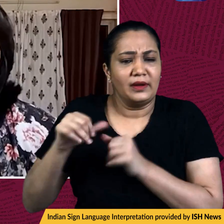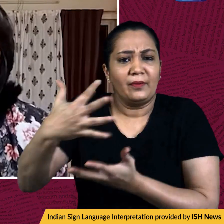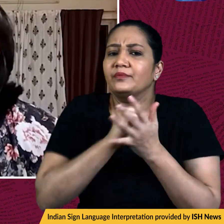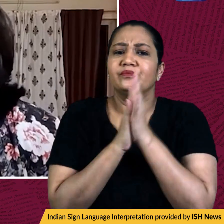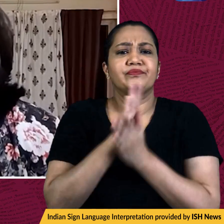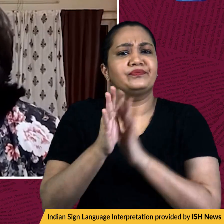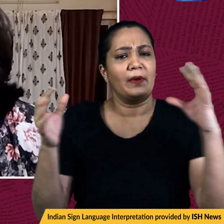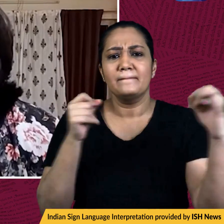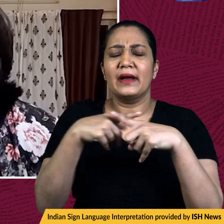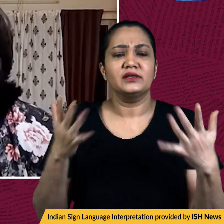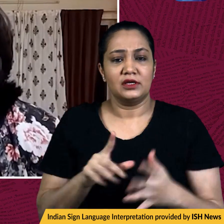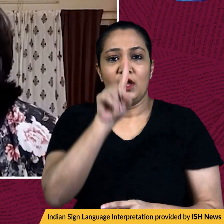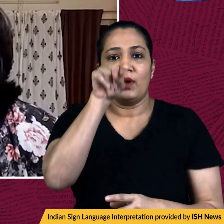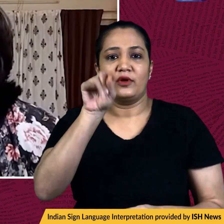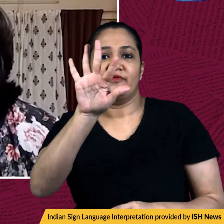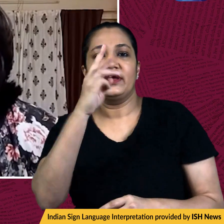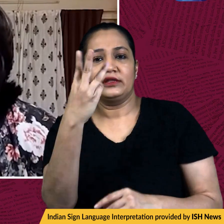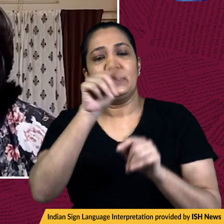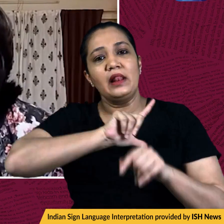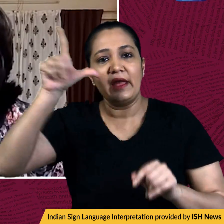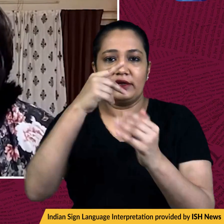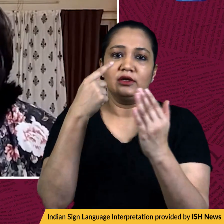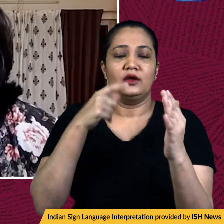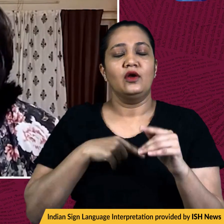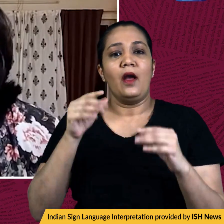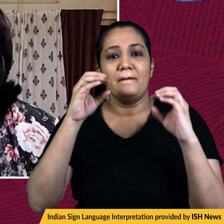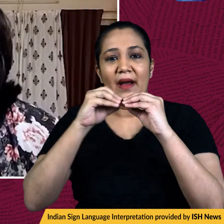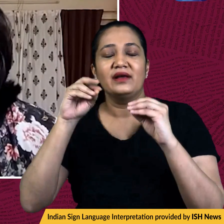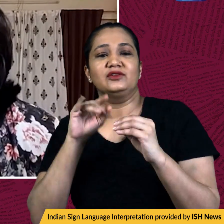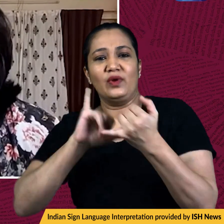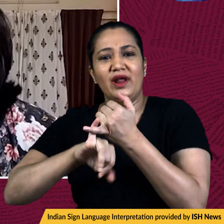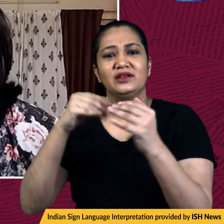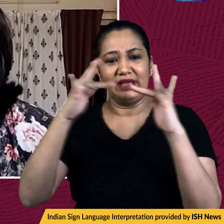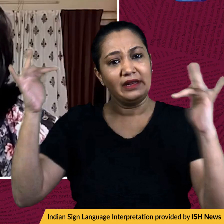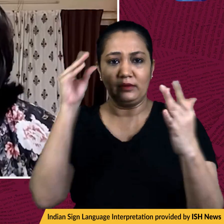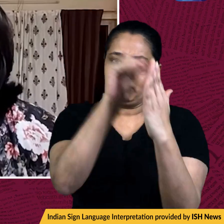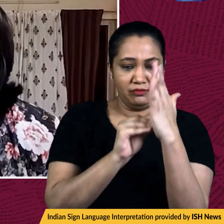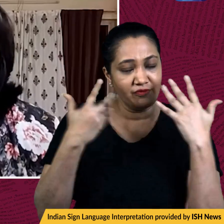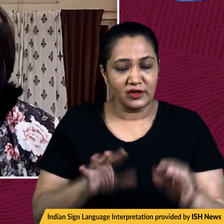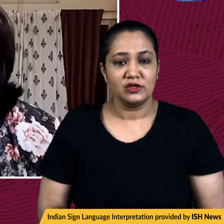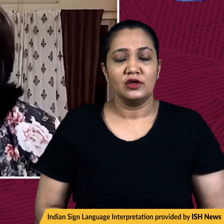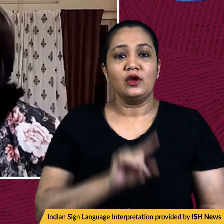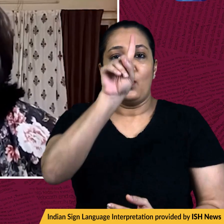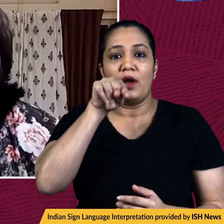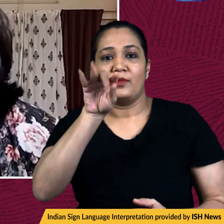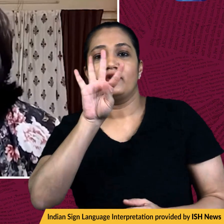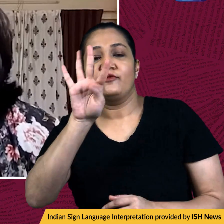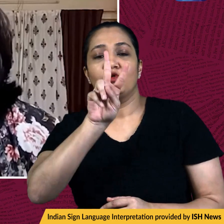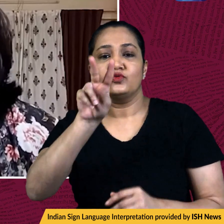far, 1.53 lakh children have been registered on the Mal Swaraj portal, including 1.42 lakh children